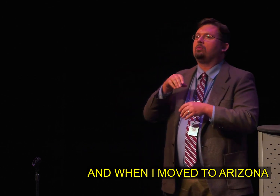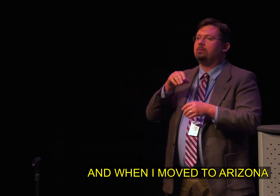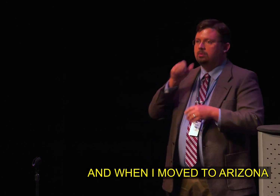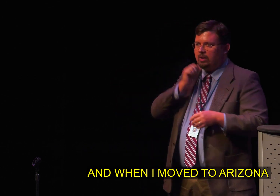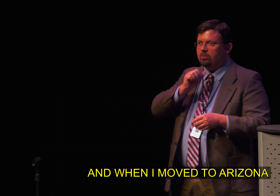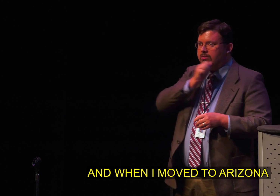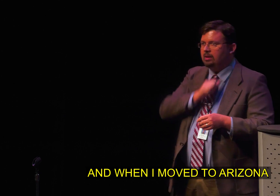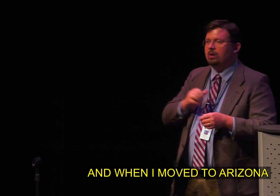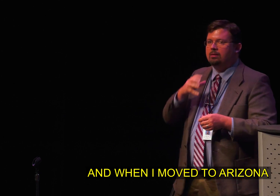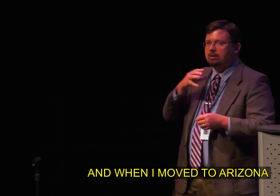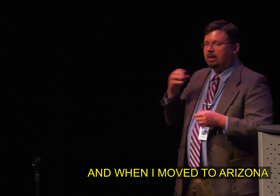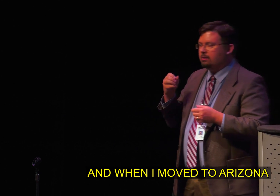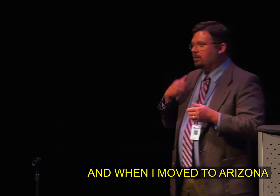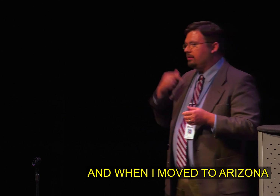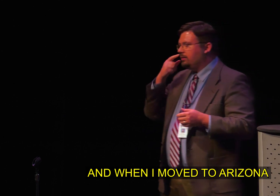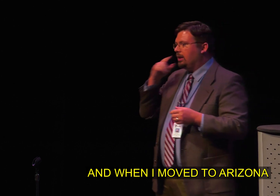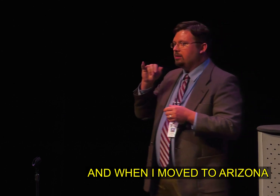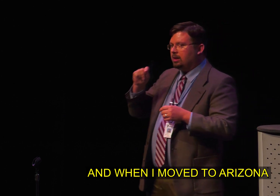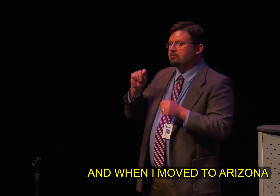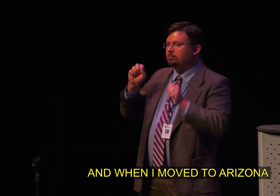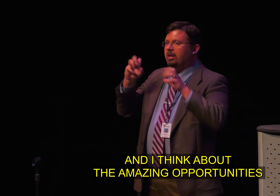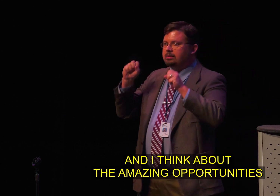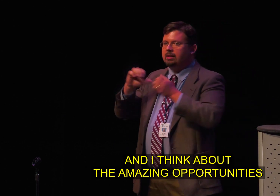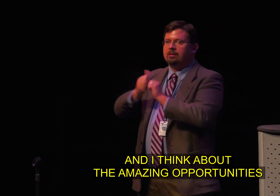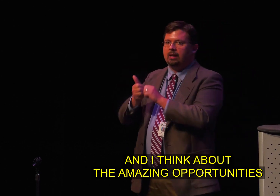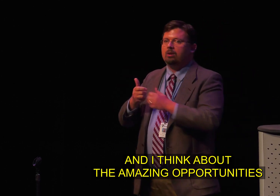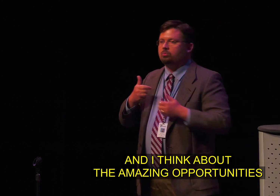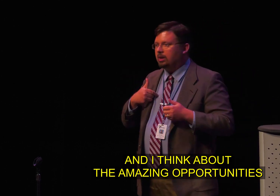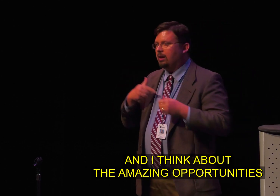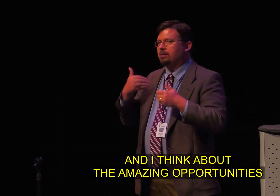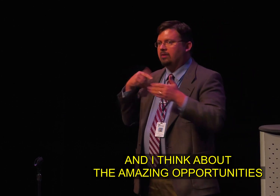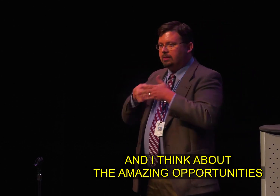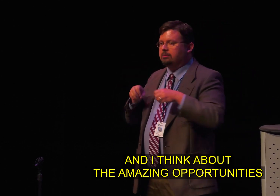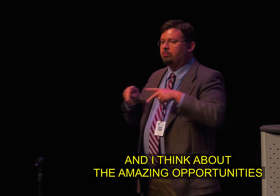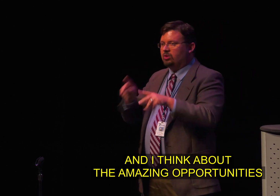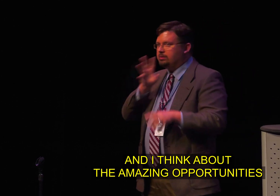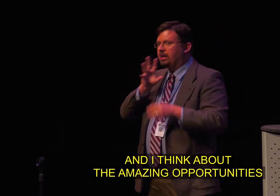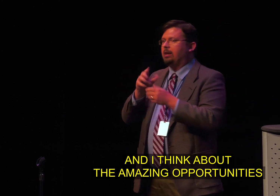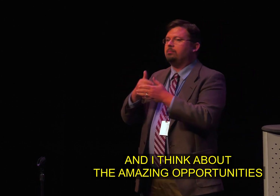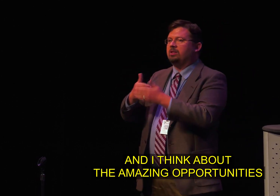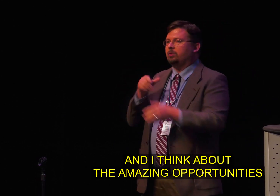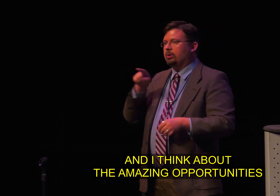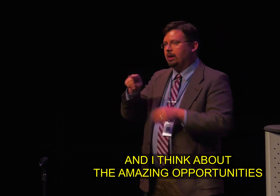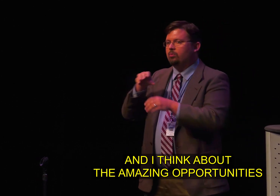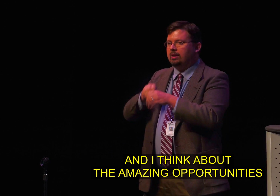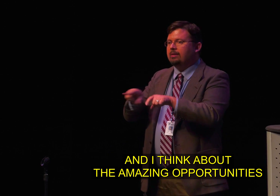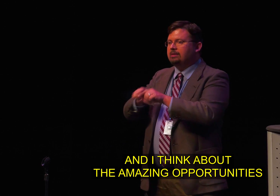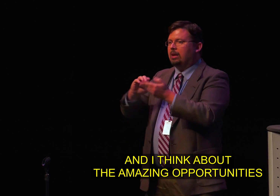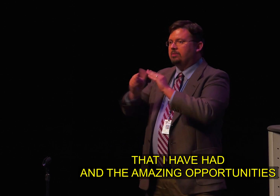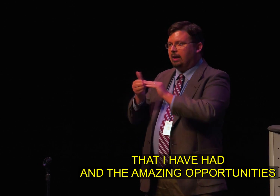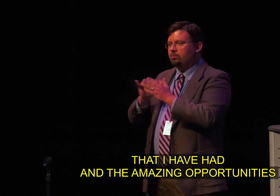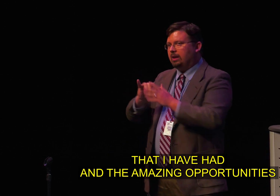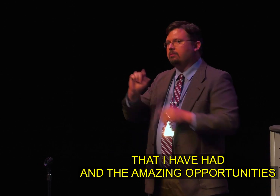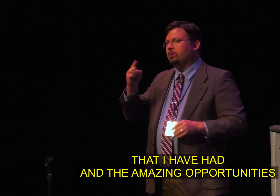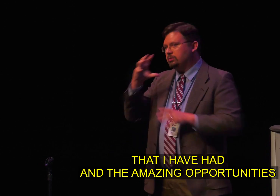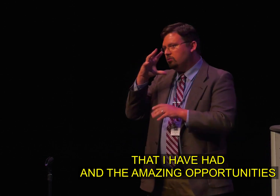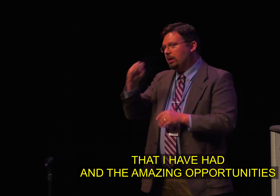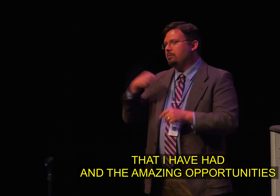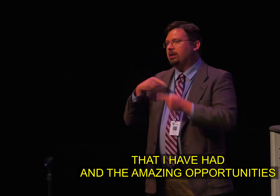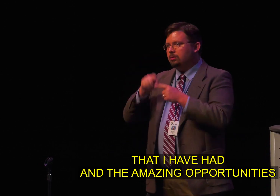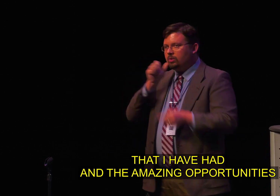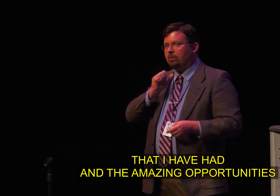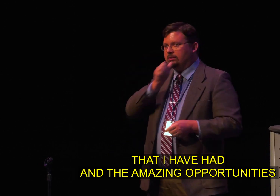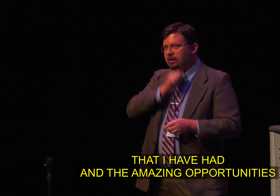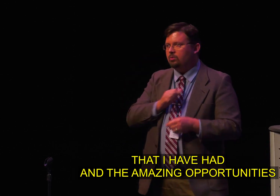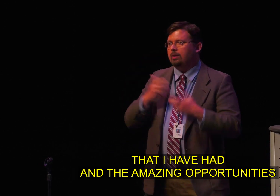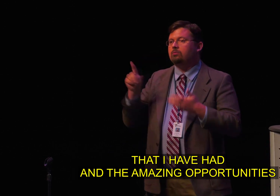And when I moved to Arizona and I think about the amazing opportunities that I have